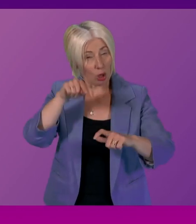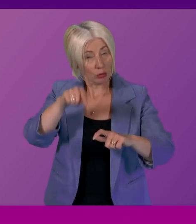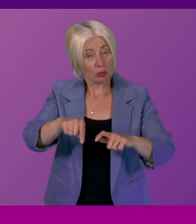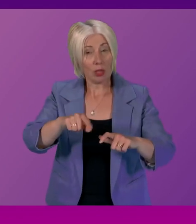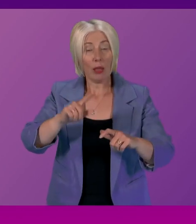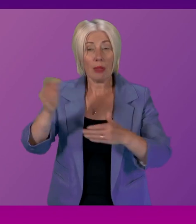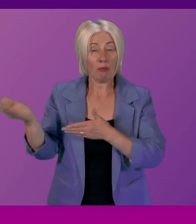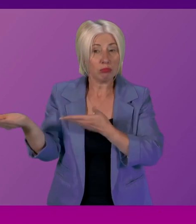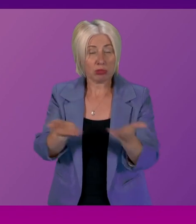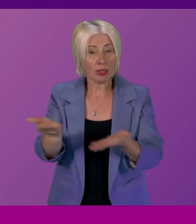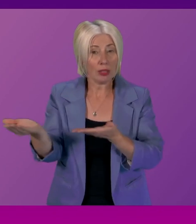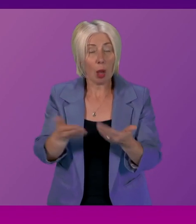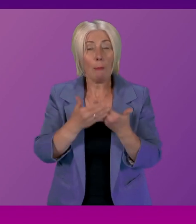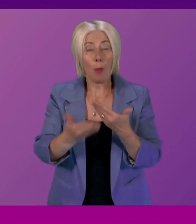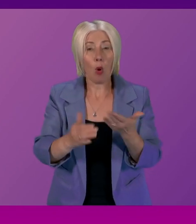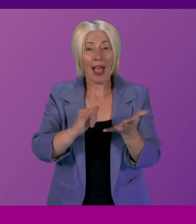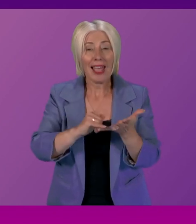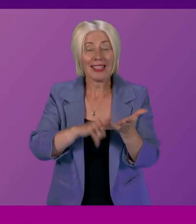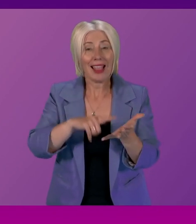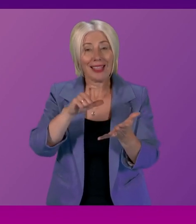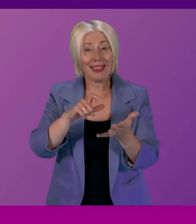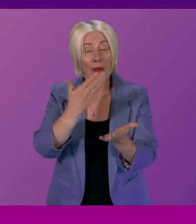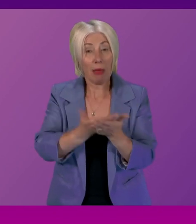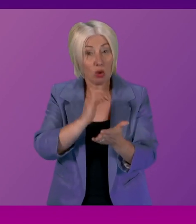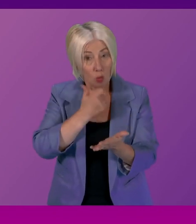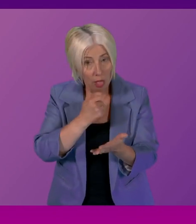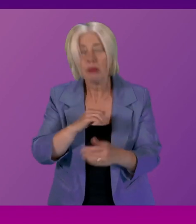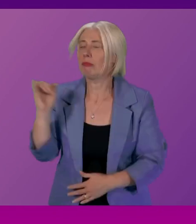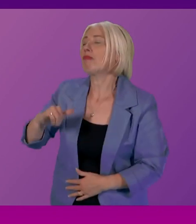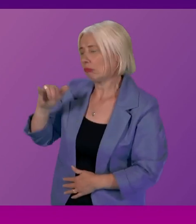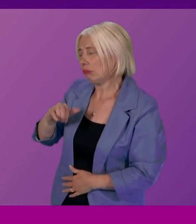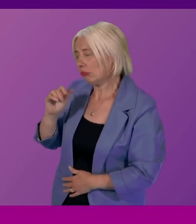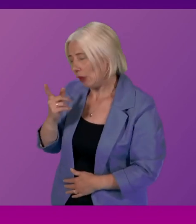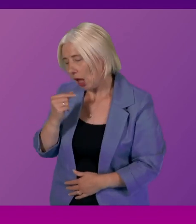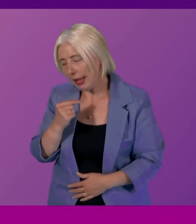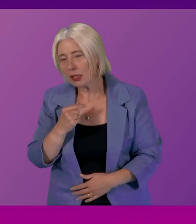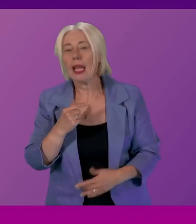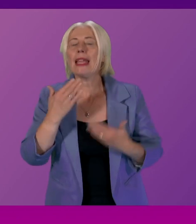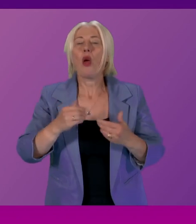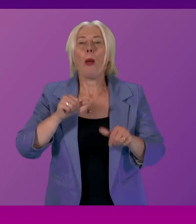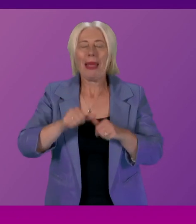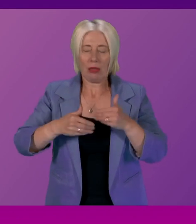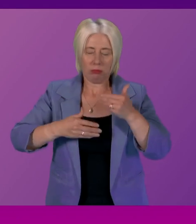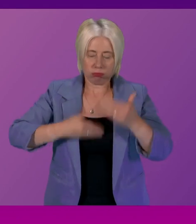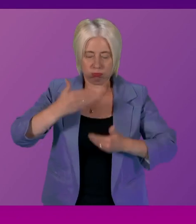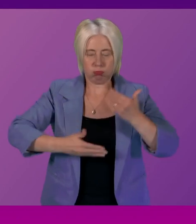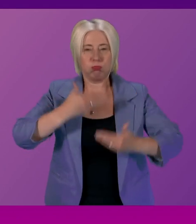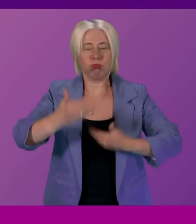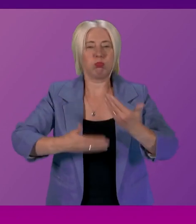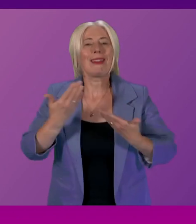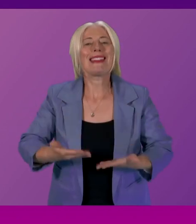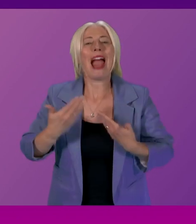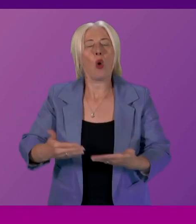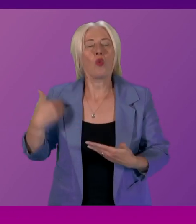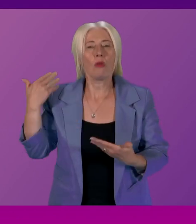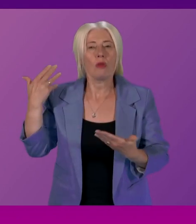bringing forward more SLC bills yes simply I can we've gone into a better rhythm of doing that over the